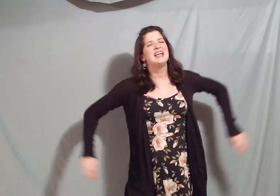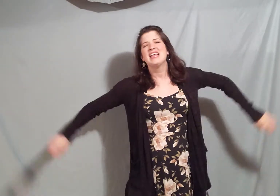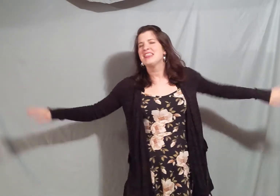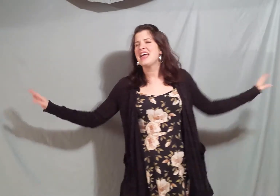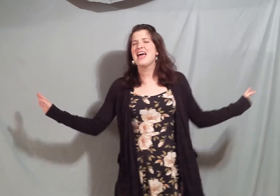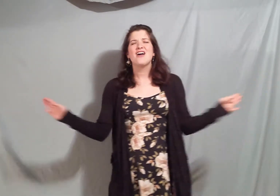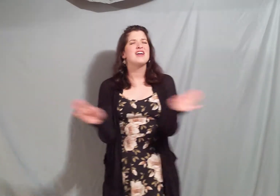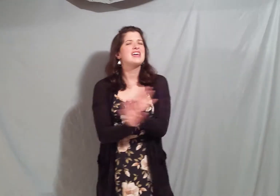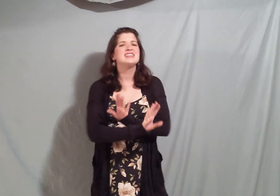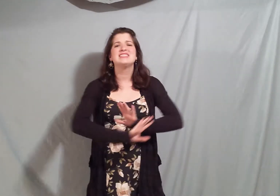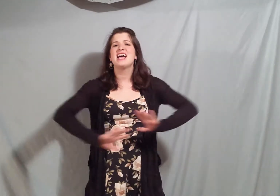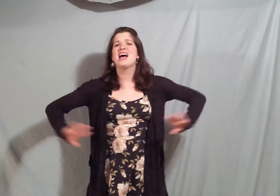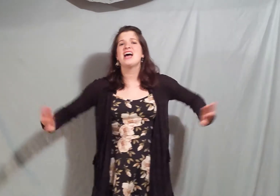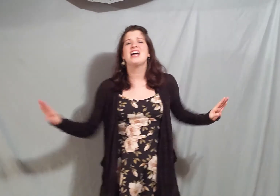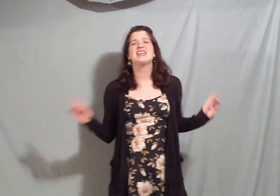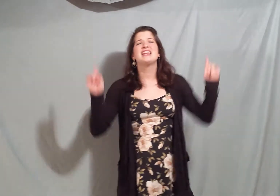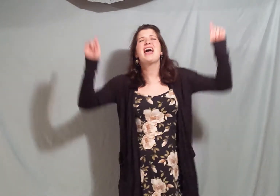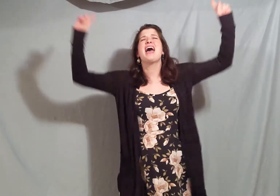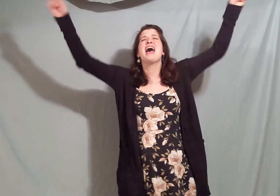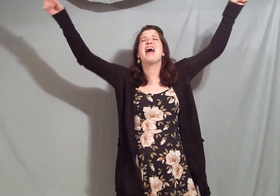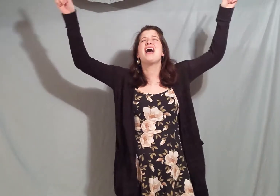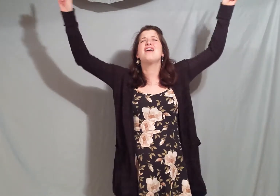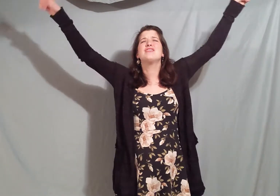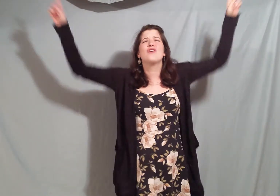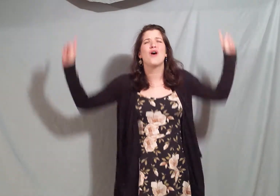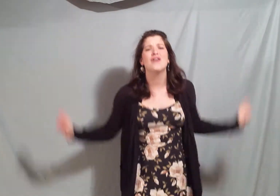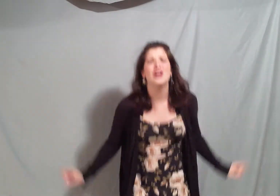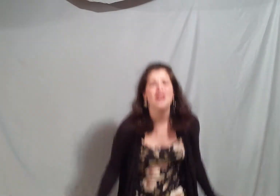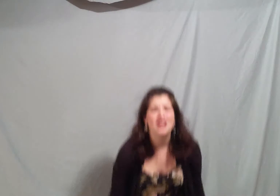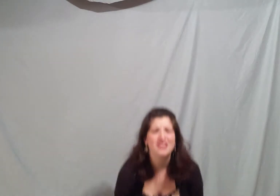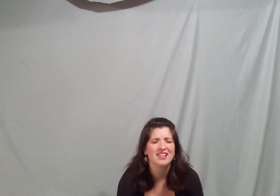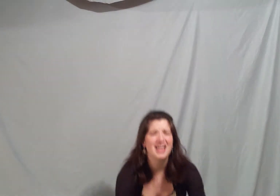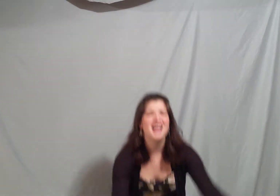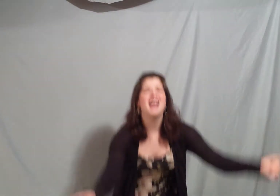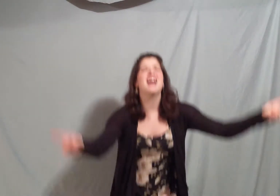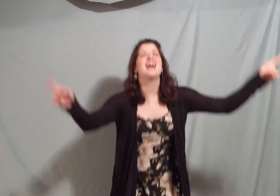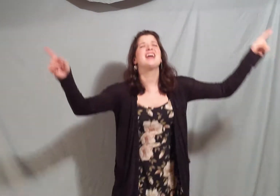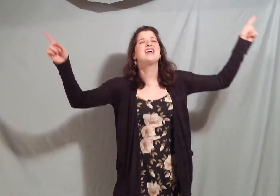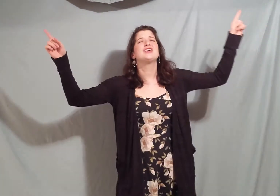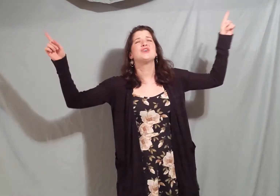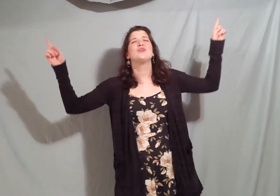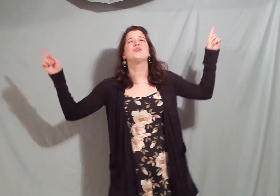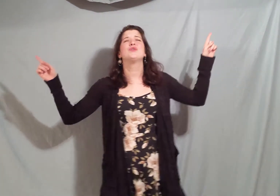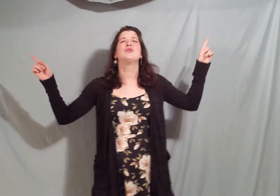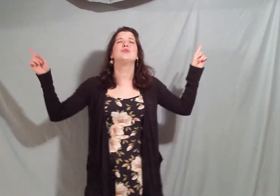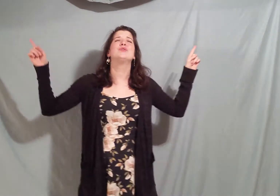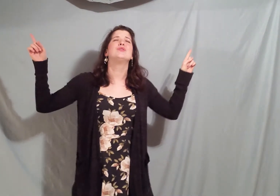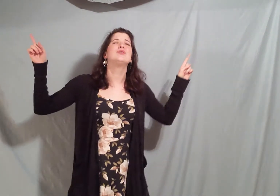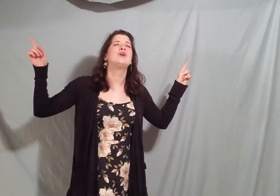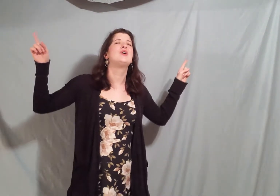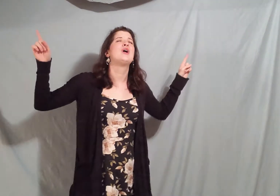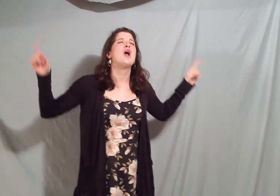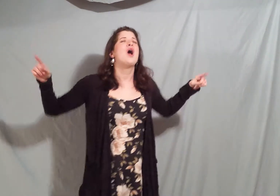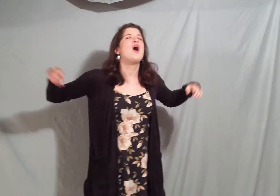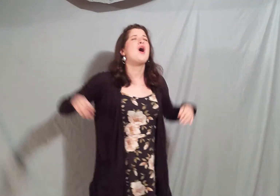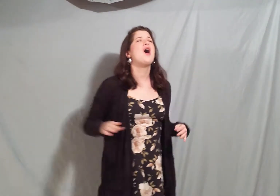there is none in heaven or earth like you Oh,